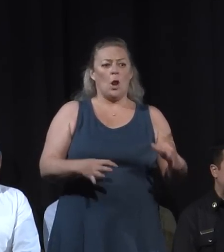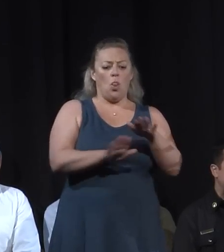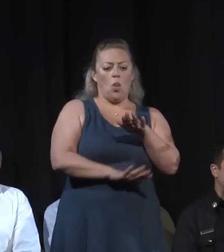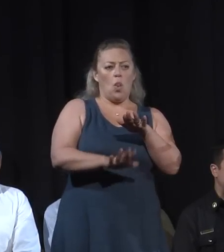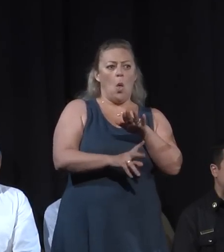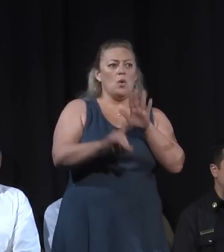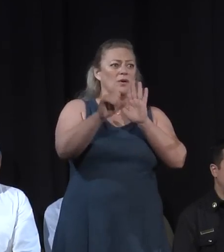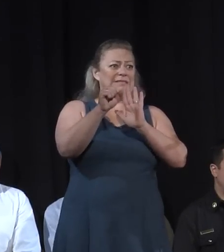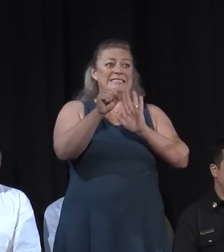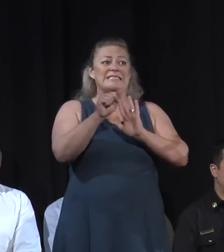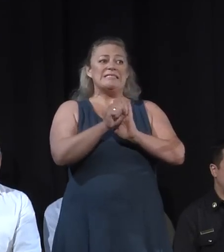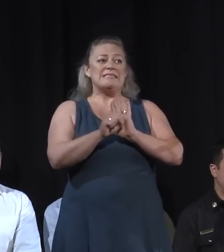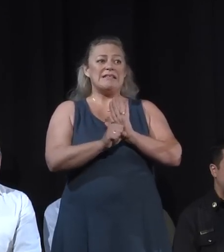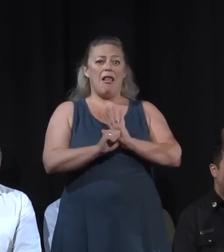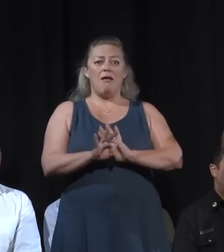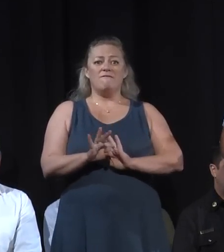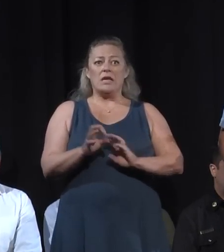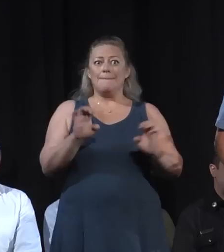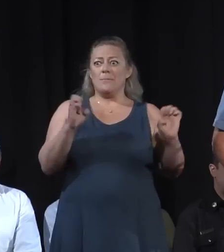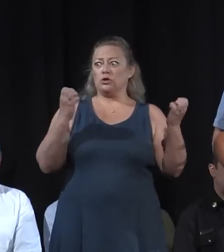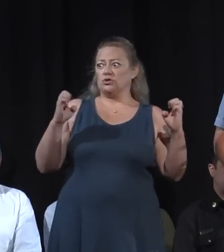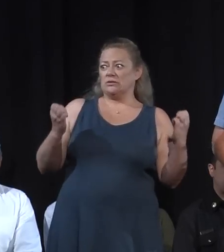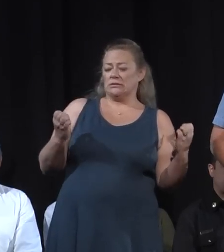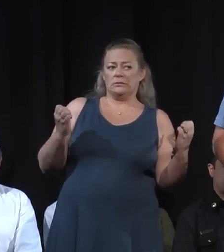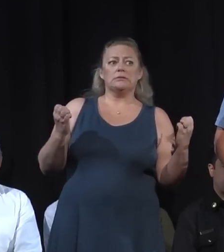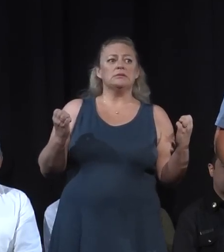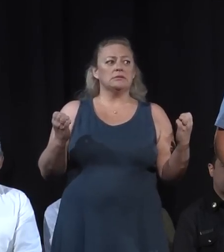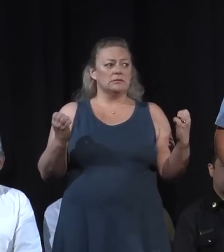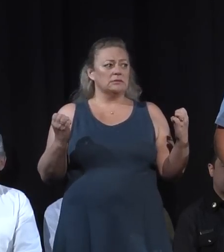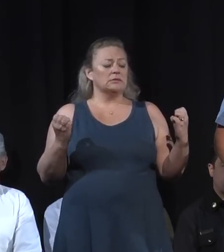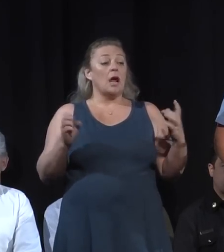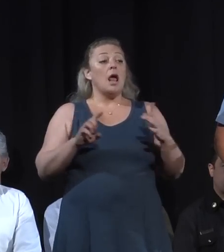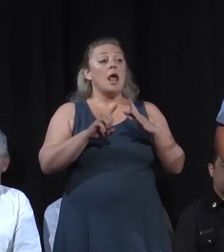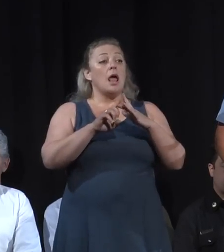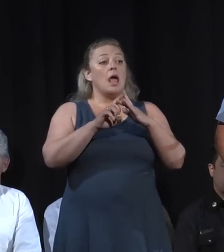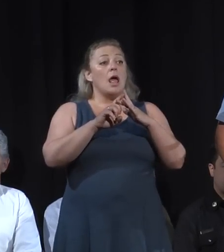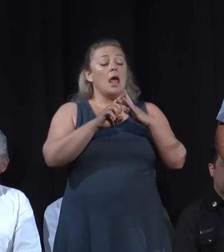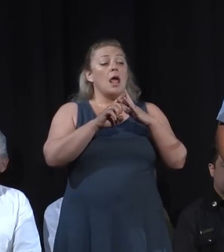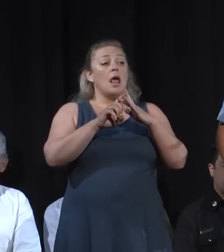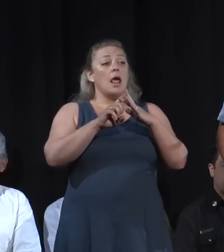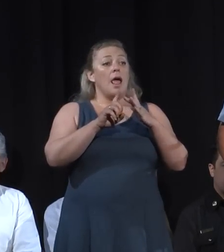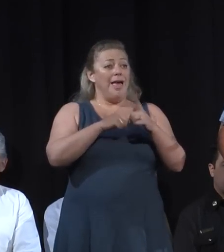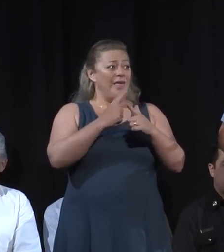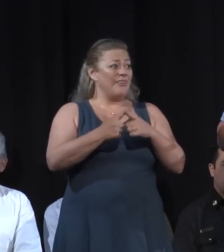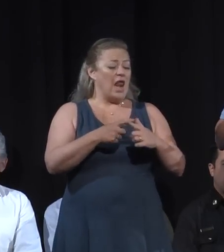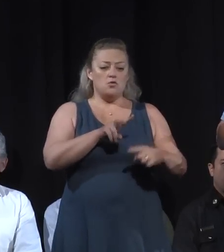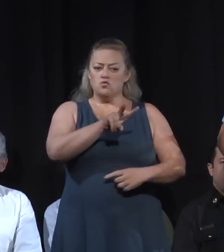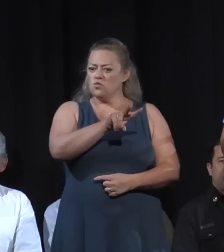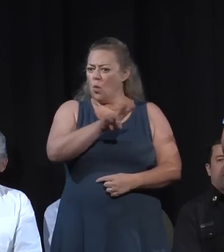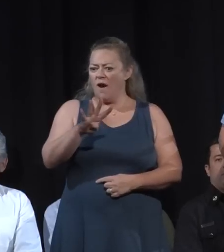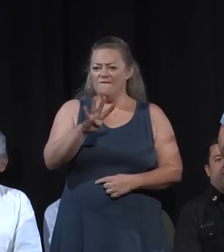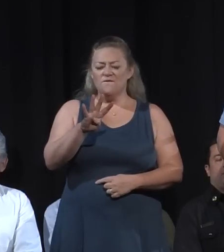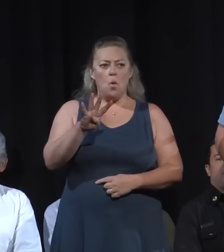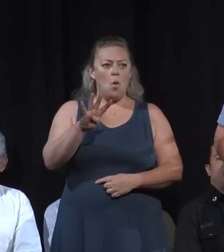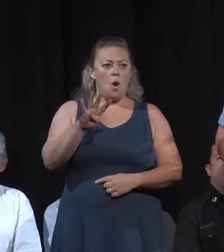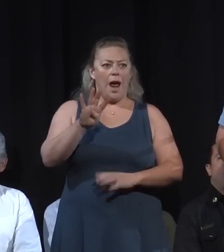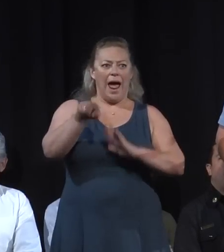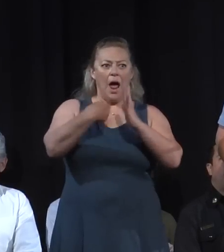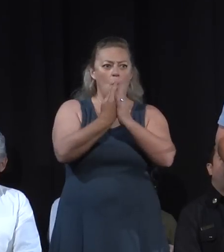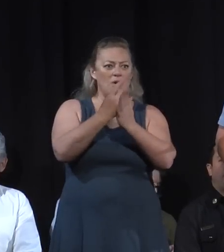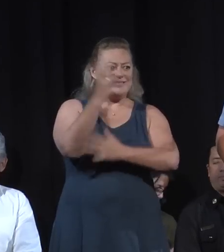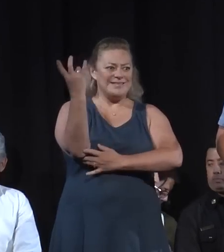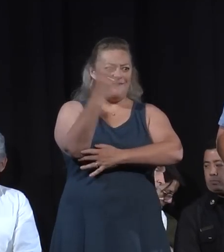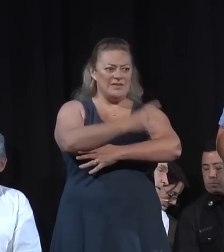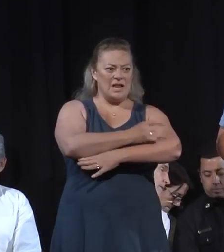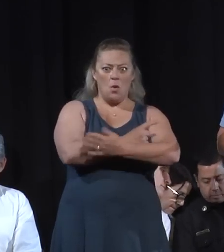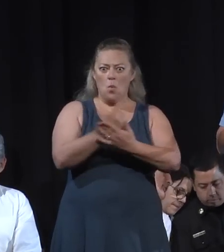That's what was there. Immediately, everybody has shifted into a 24-7 operating mode, trying to get Ventura back to where we need to be. And that